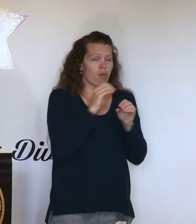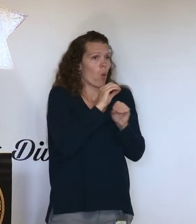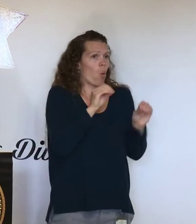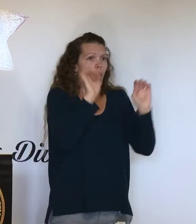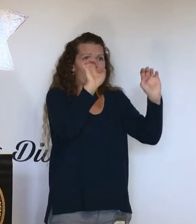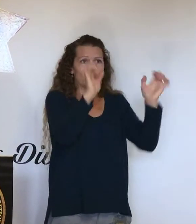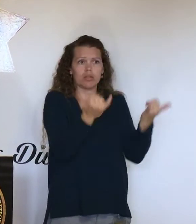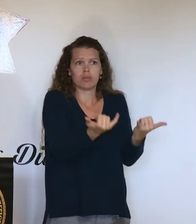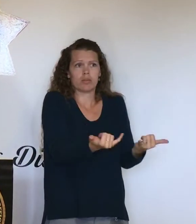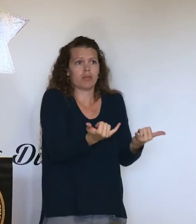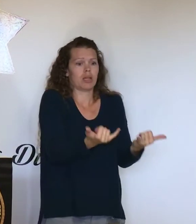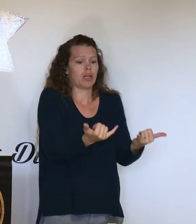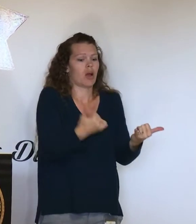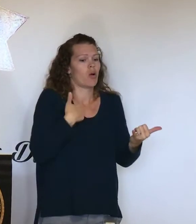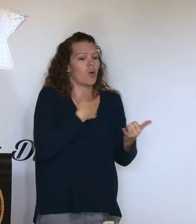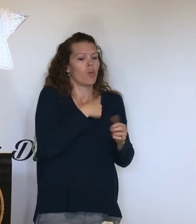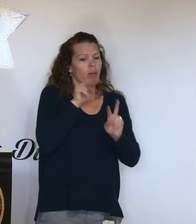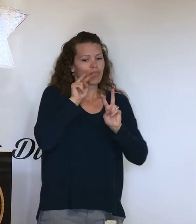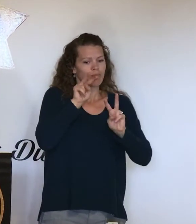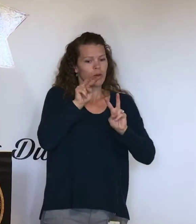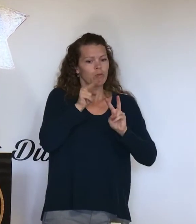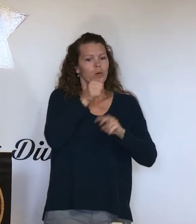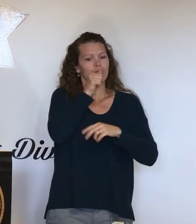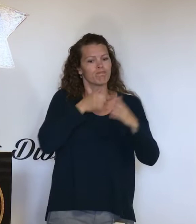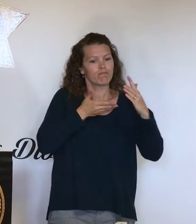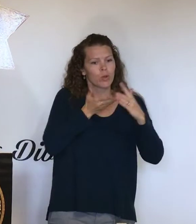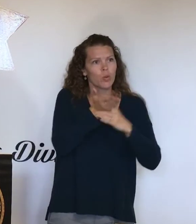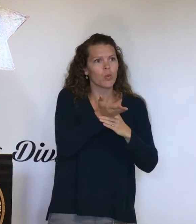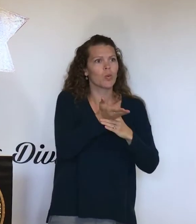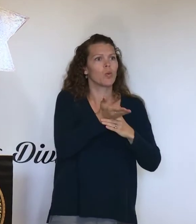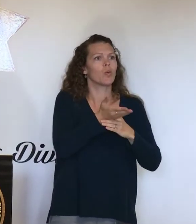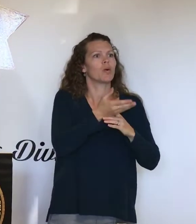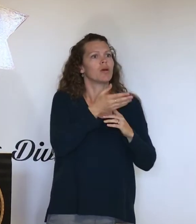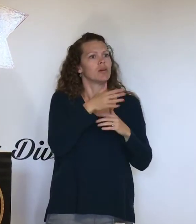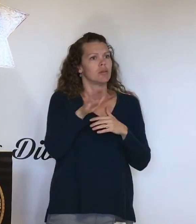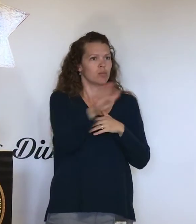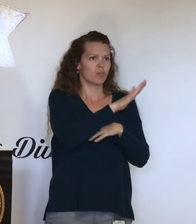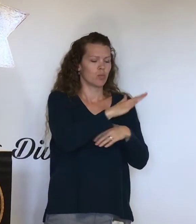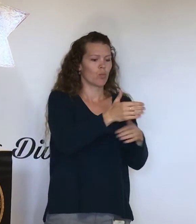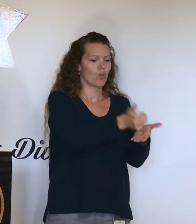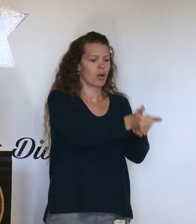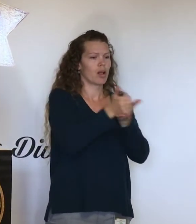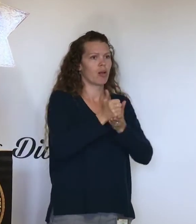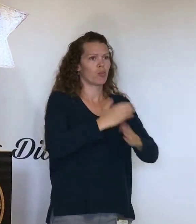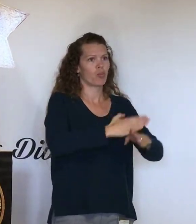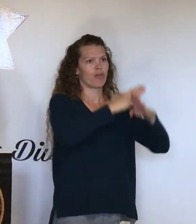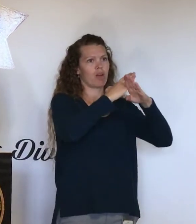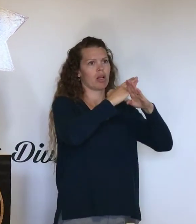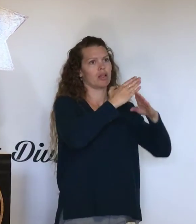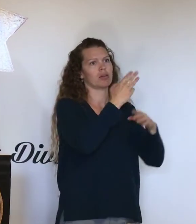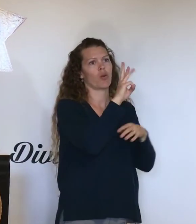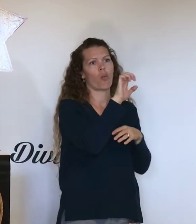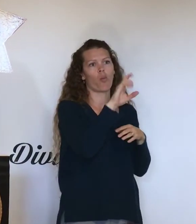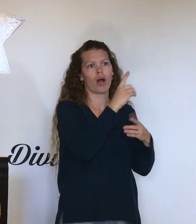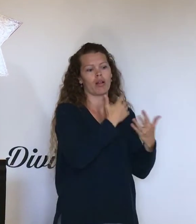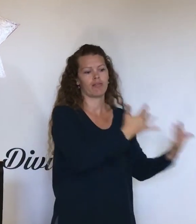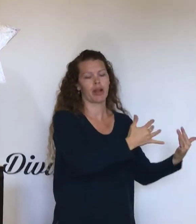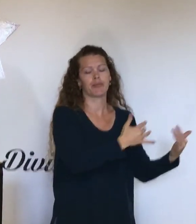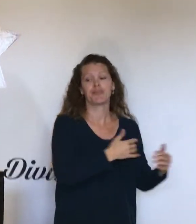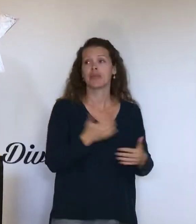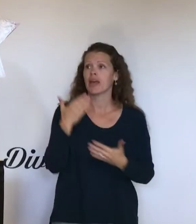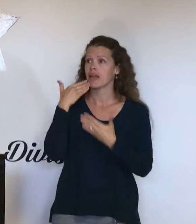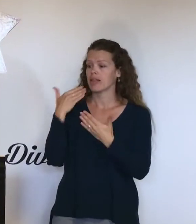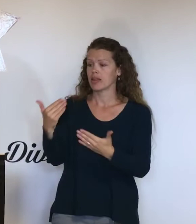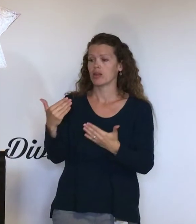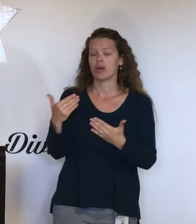with the diligence and care by the public in preventing wildlife. Thank you. Thank you, Chief McCray. think it's important to